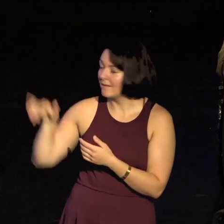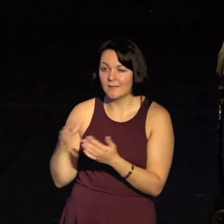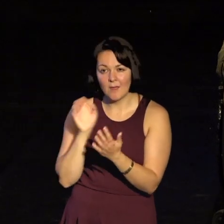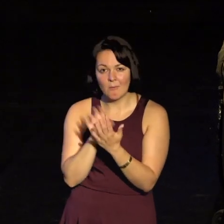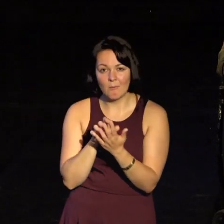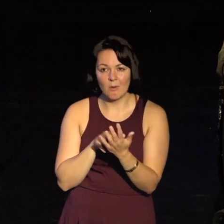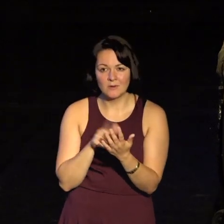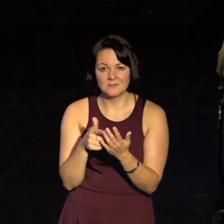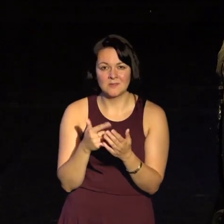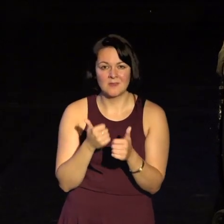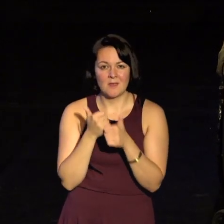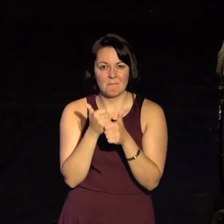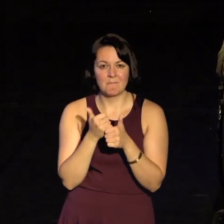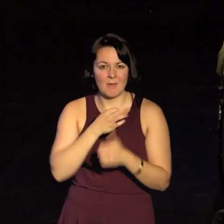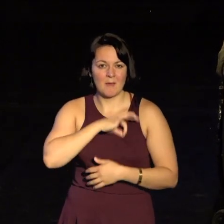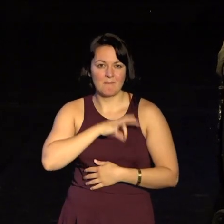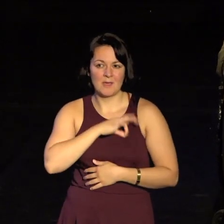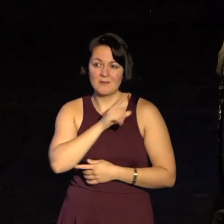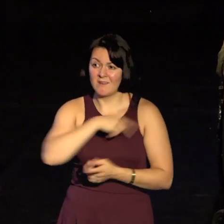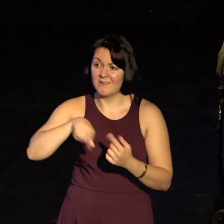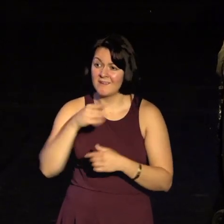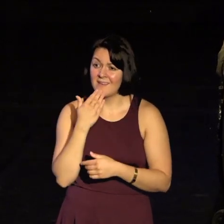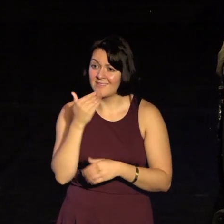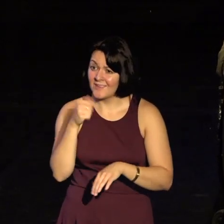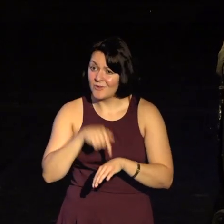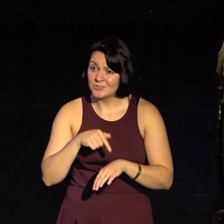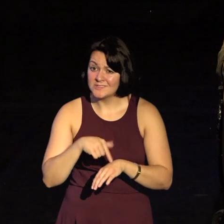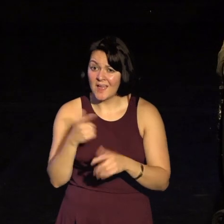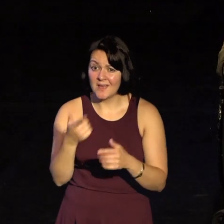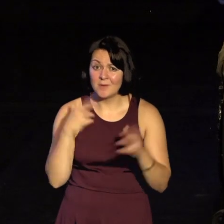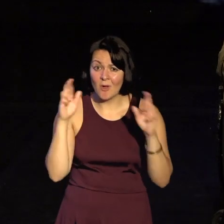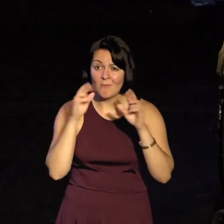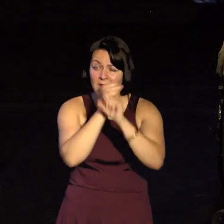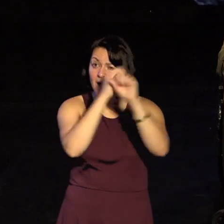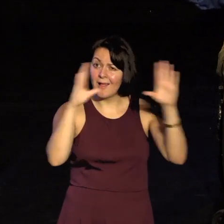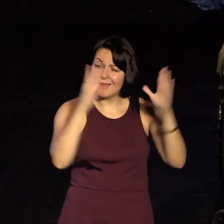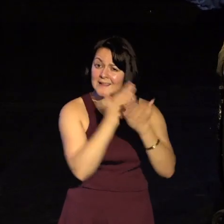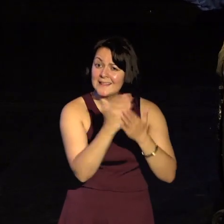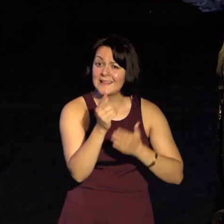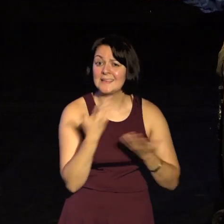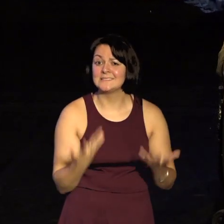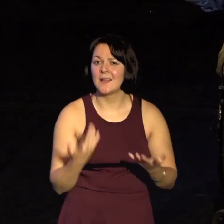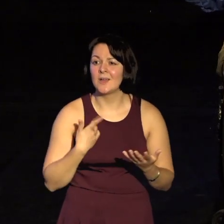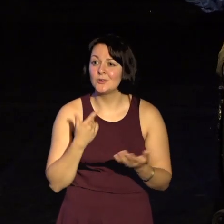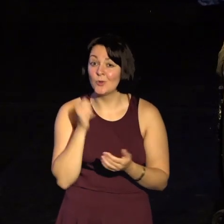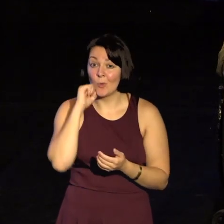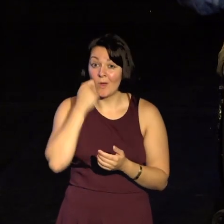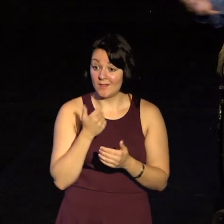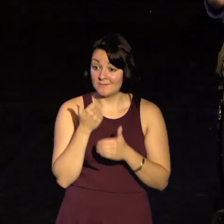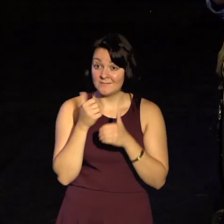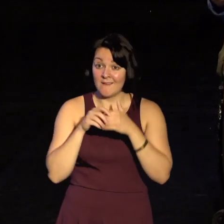change that benefits us all. So, thank you for your time today. And I hope you reach out to those friends.